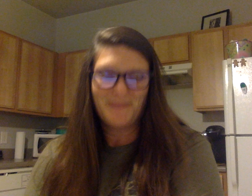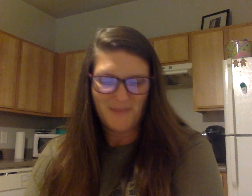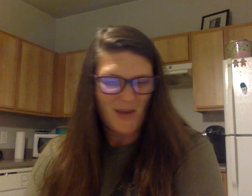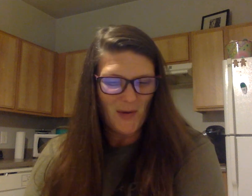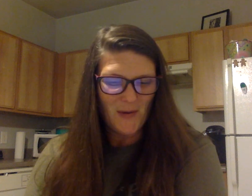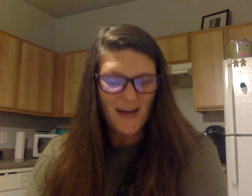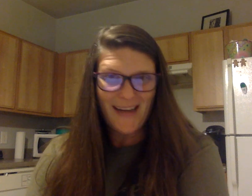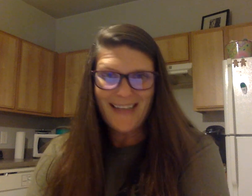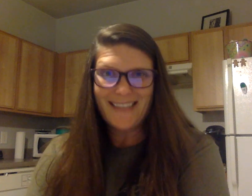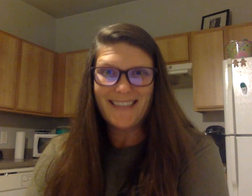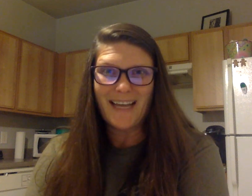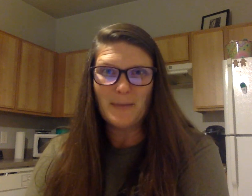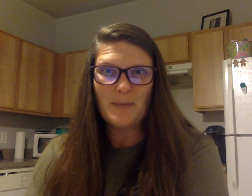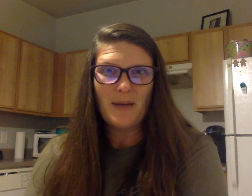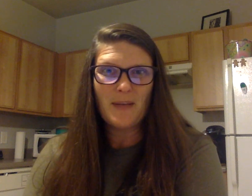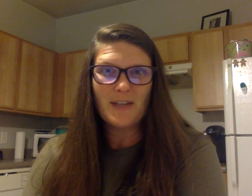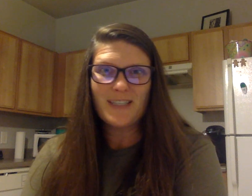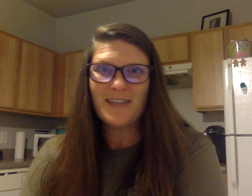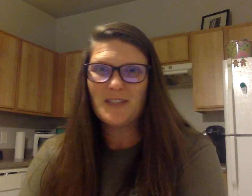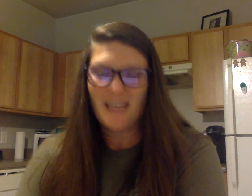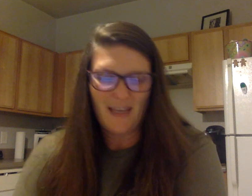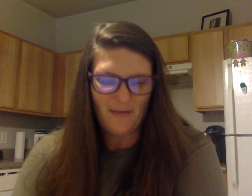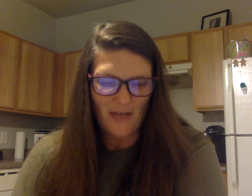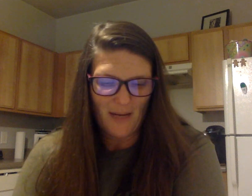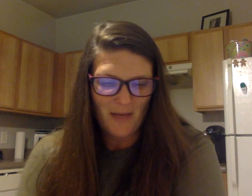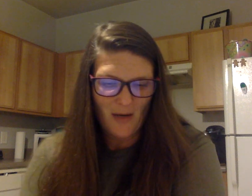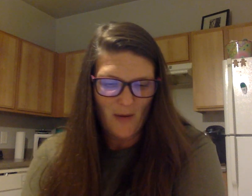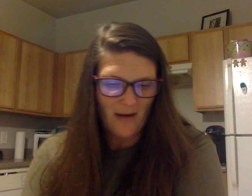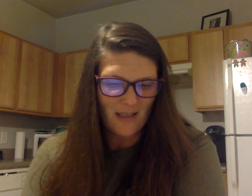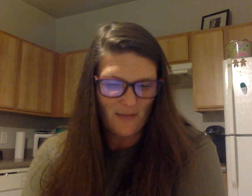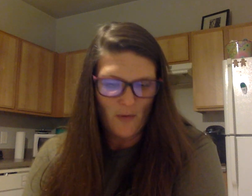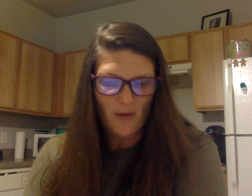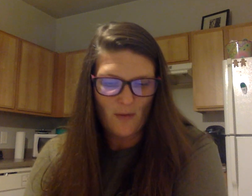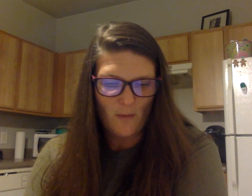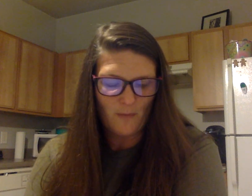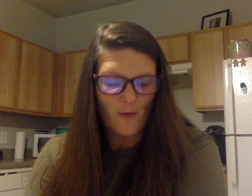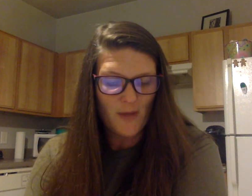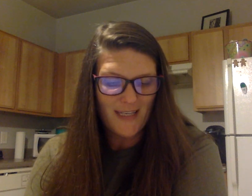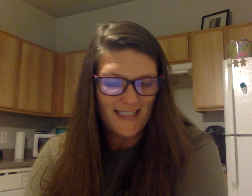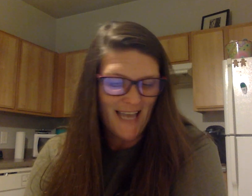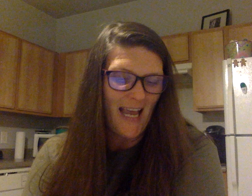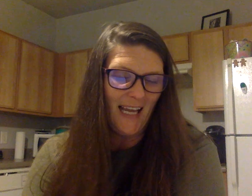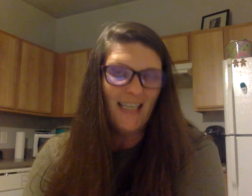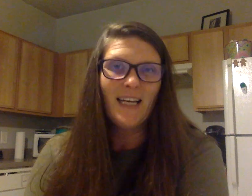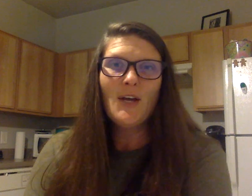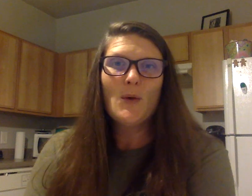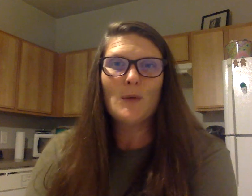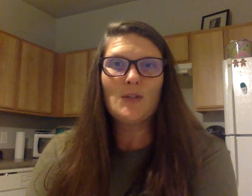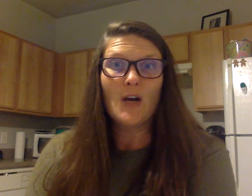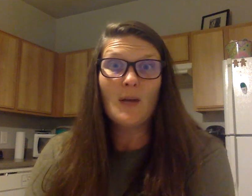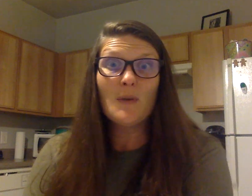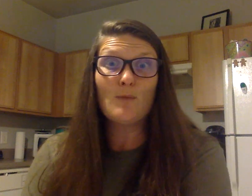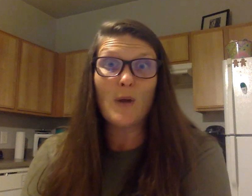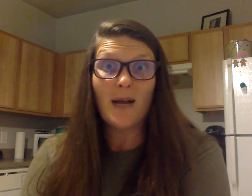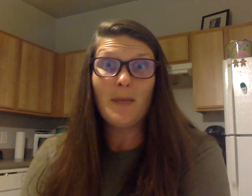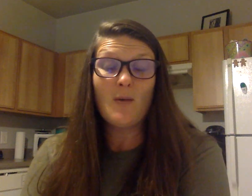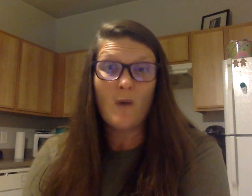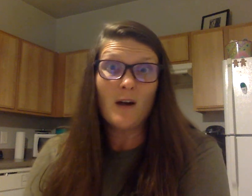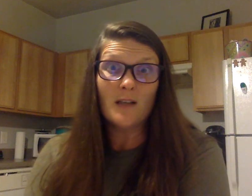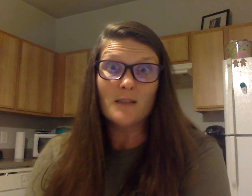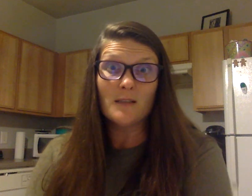All right, it's time to play with our sounds again. Phenemic awareness for the day. We're starting with rhyming words.